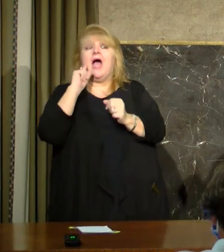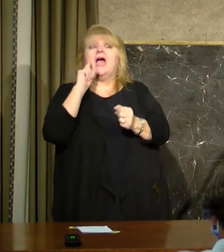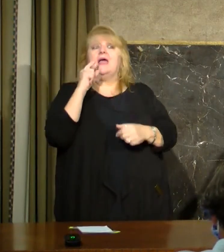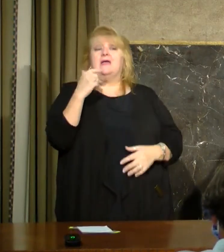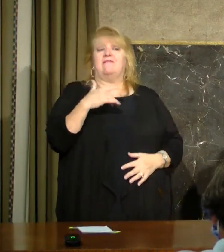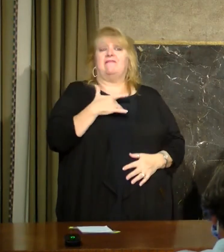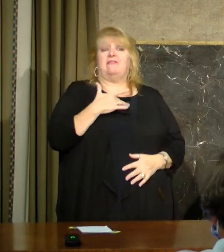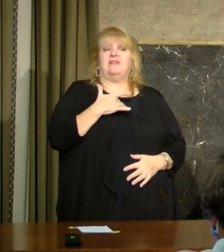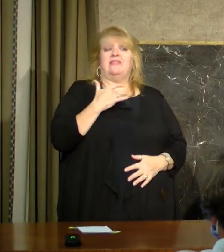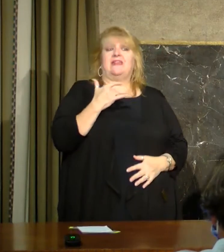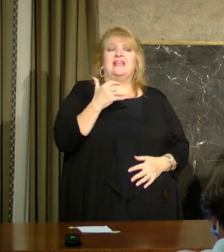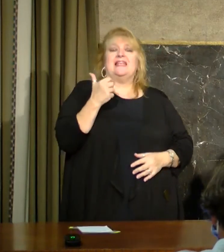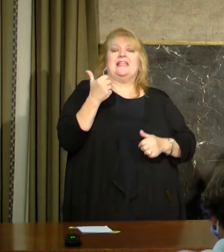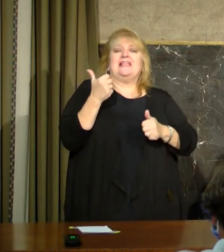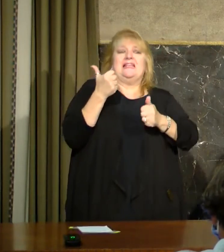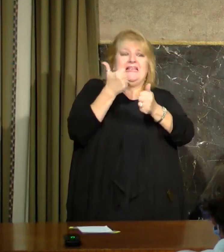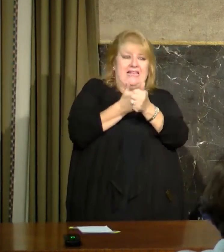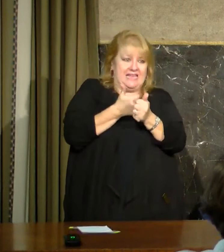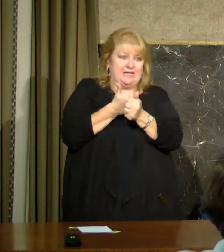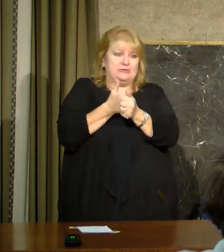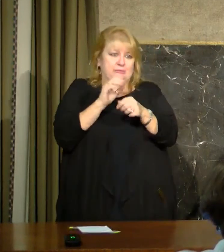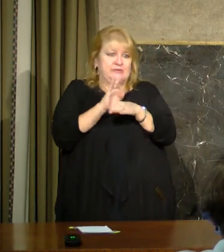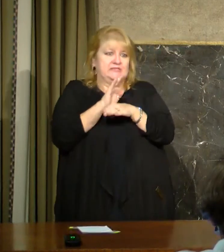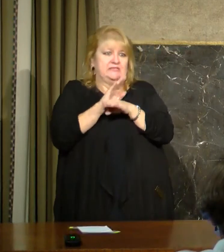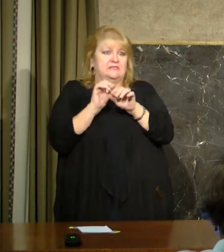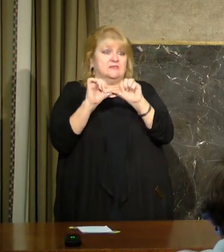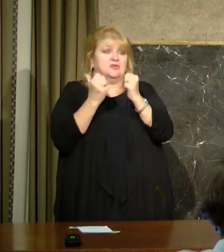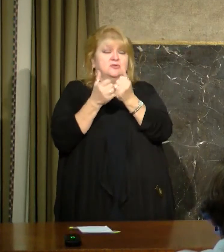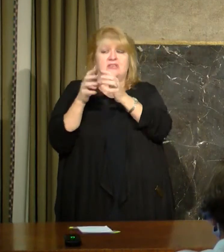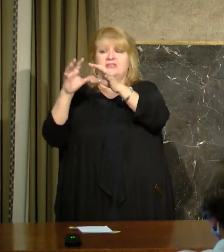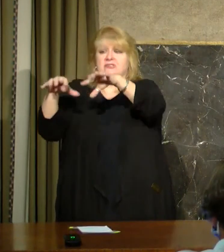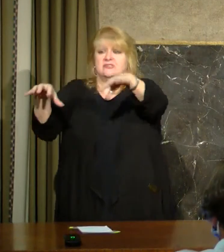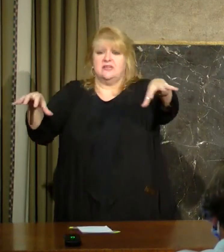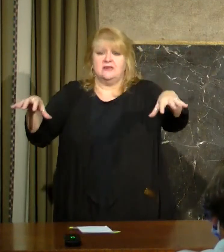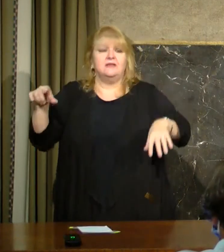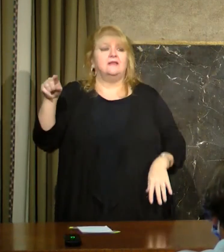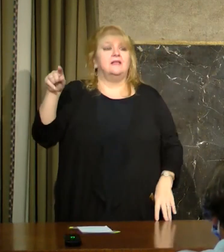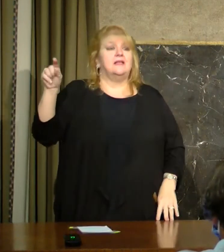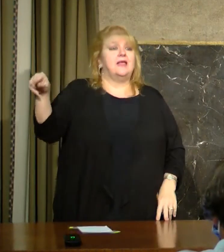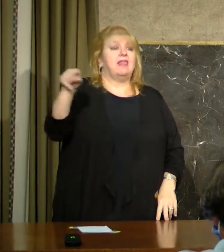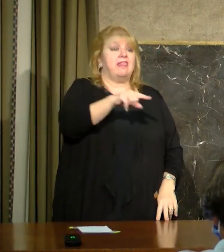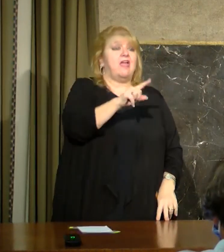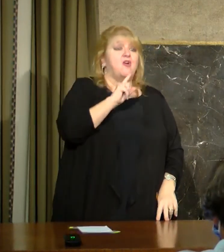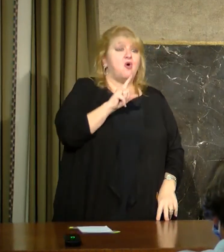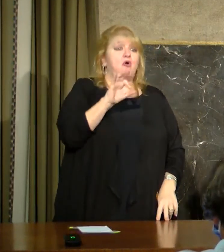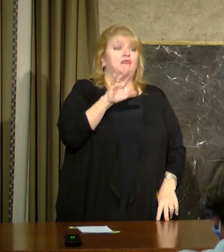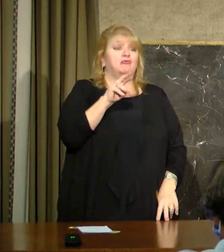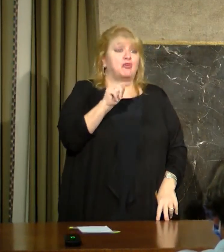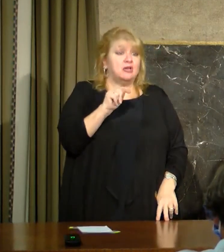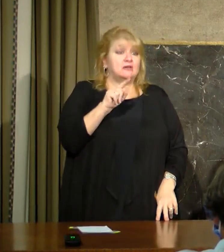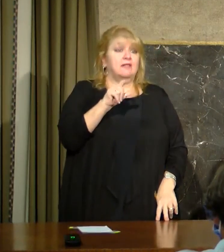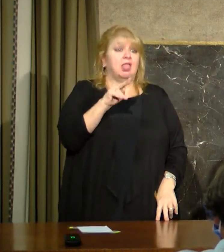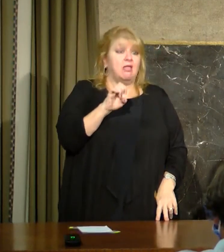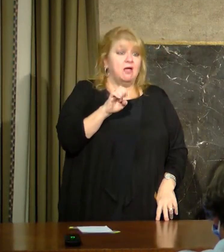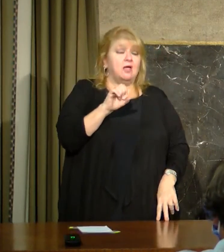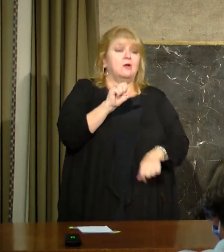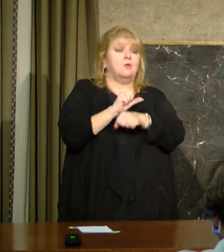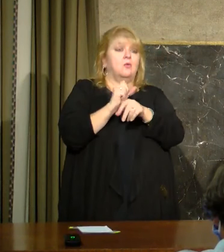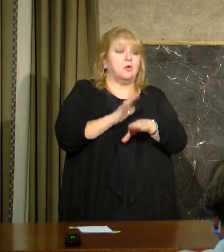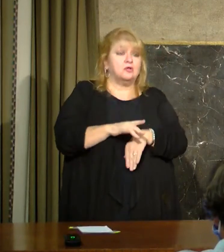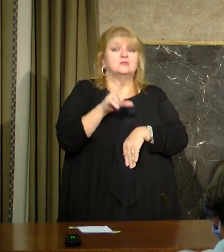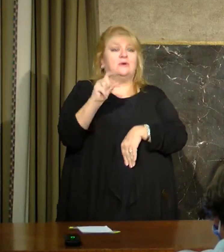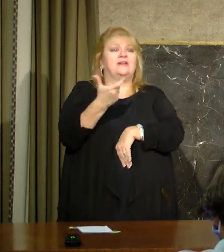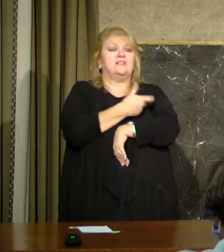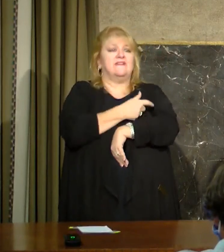letter telling me that their people are essential frontline workers and need to be prioritized for vaccines. So somebody has to make those